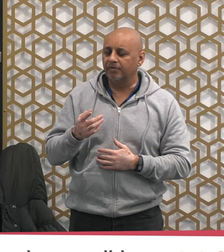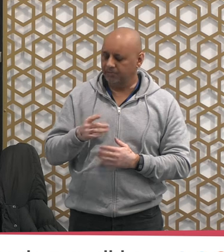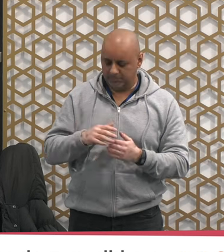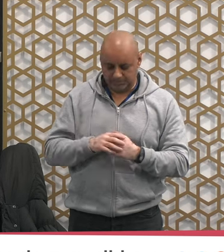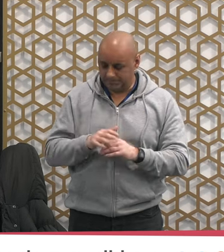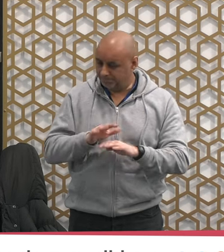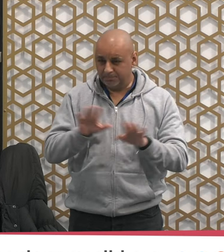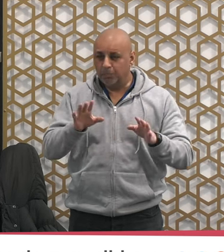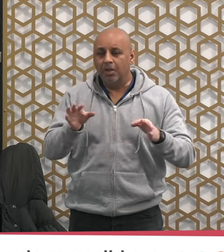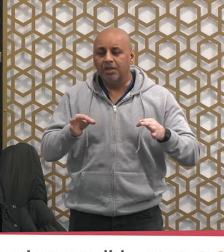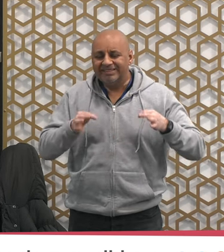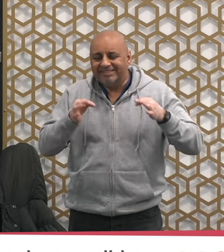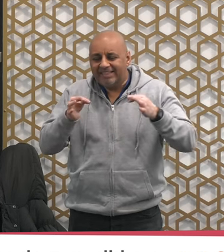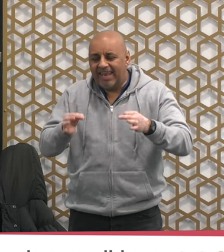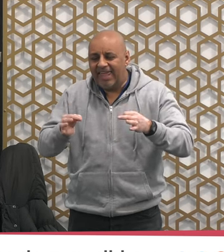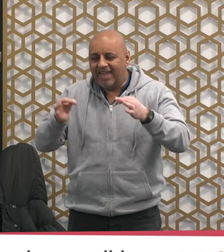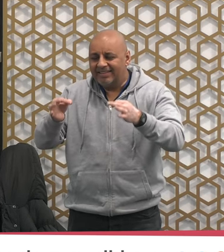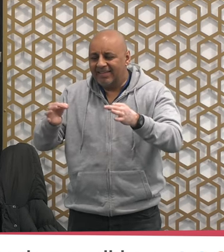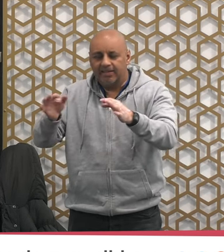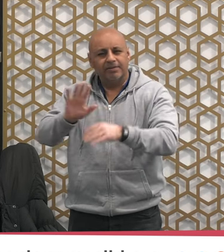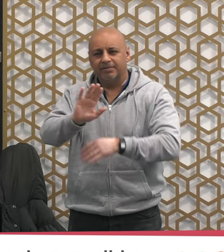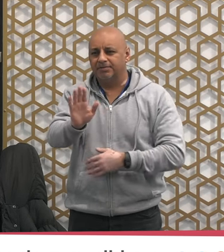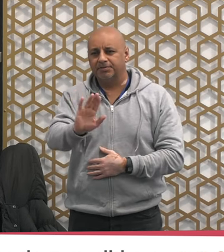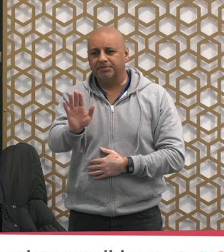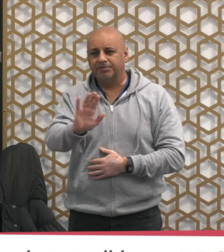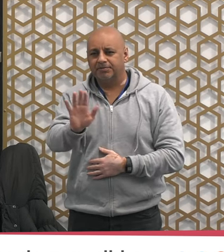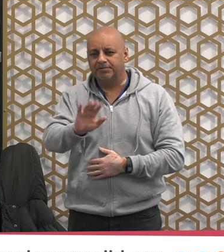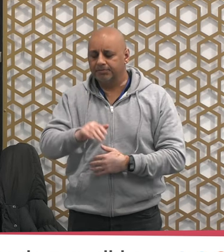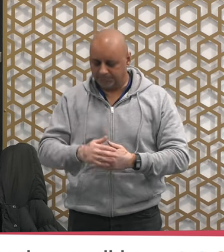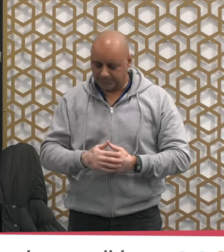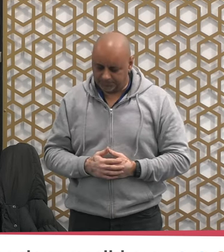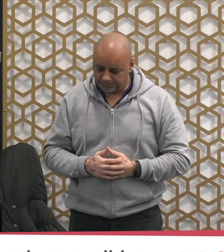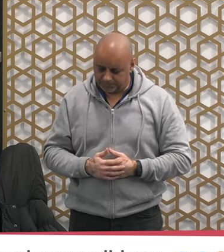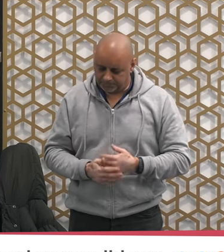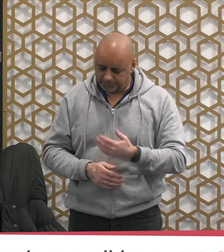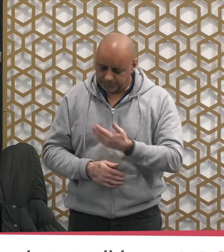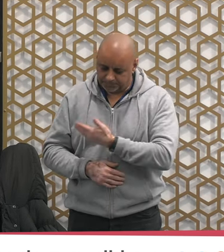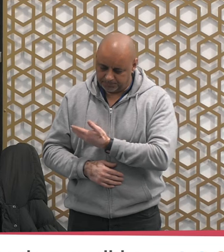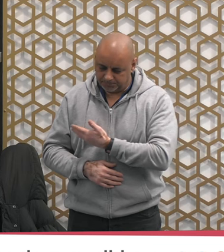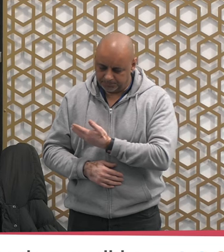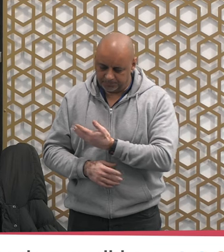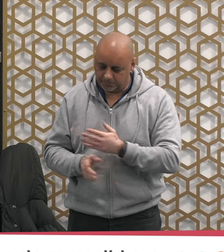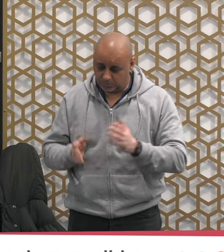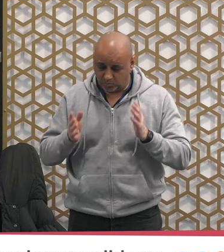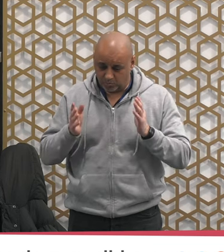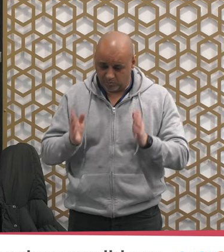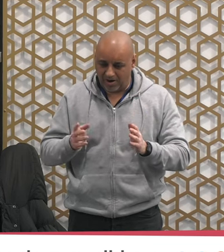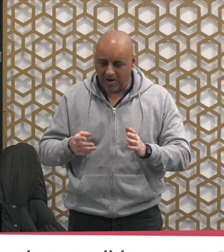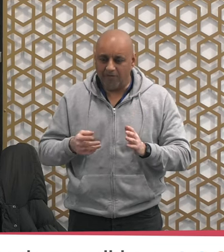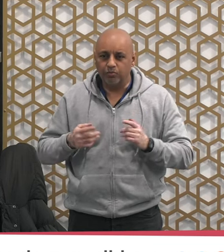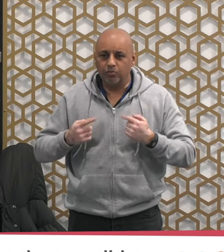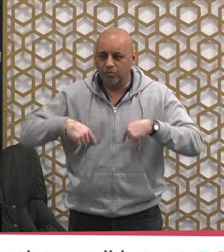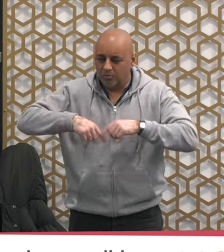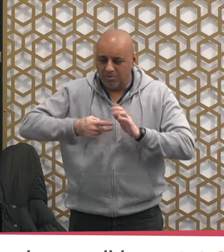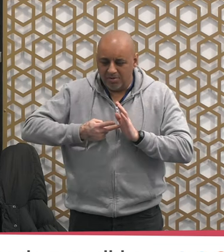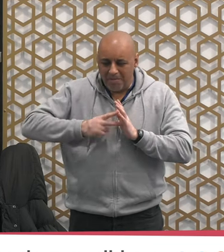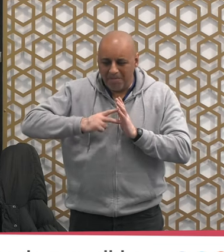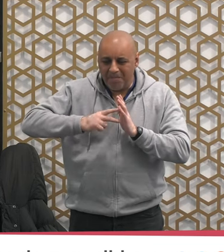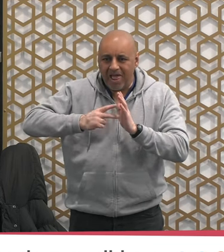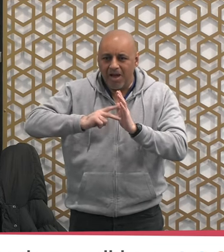so finally and most importantly we need to plan everything according to our routine and we need